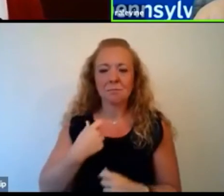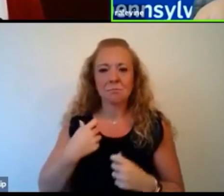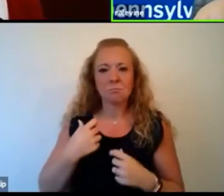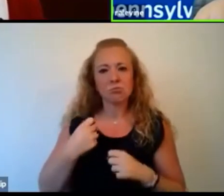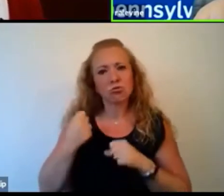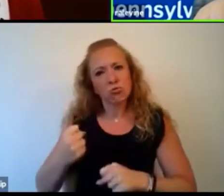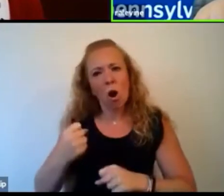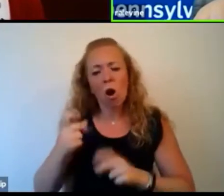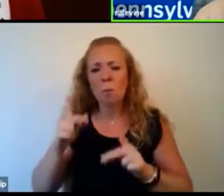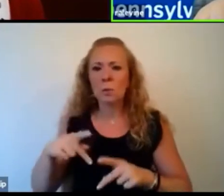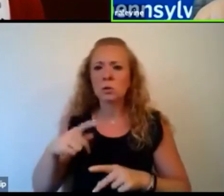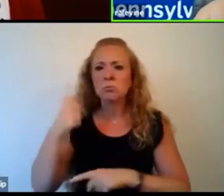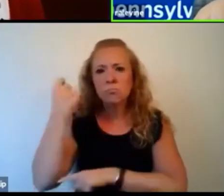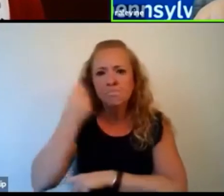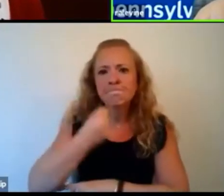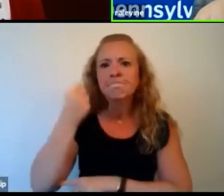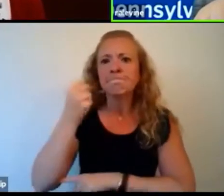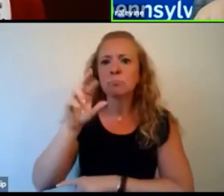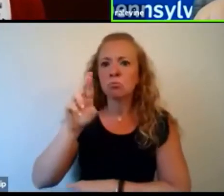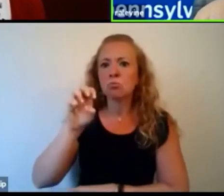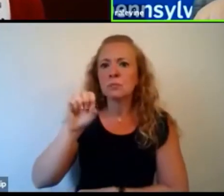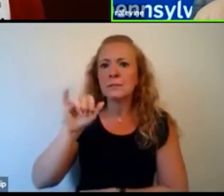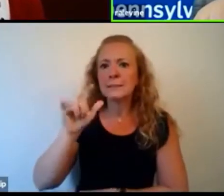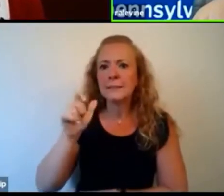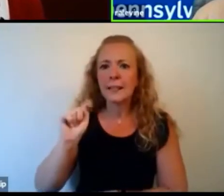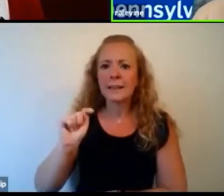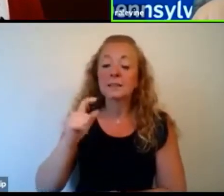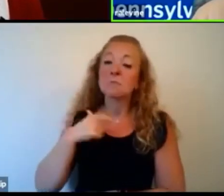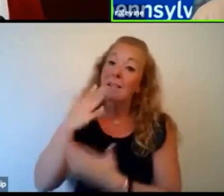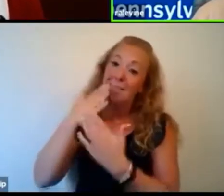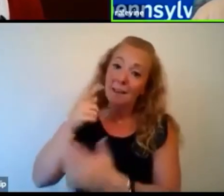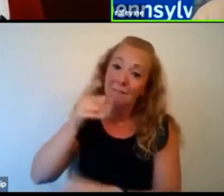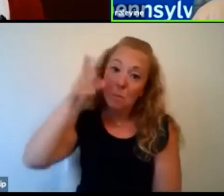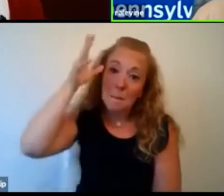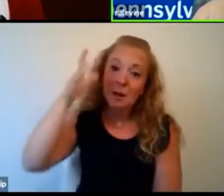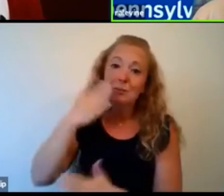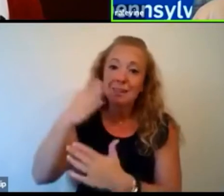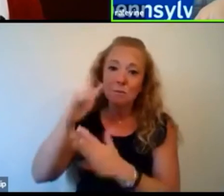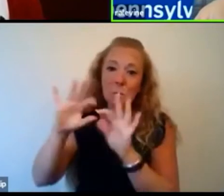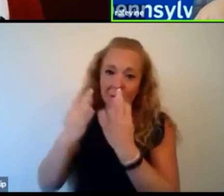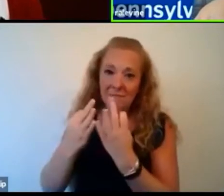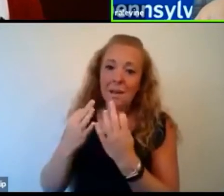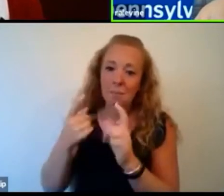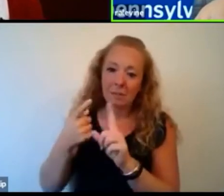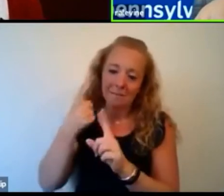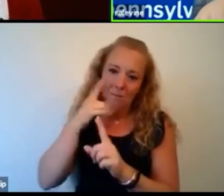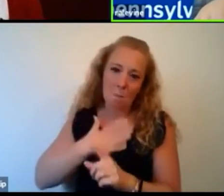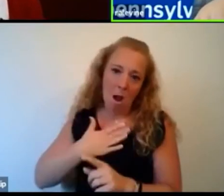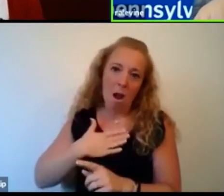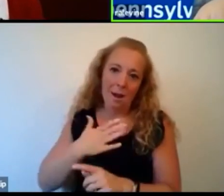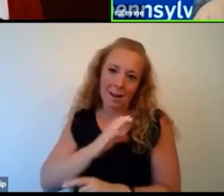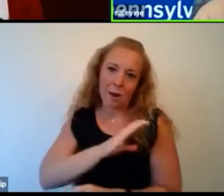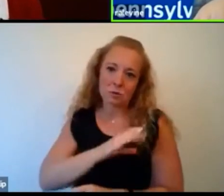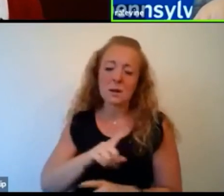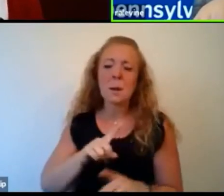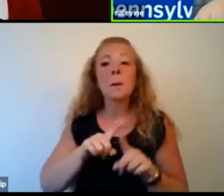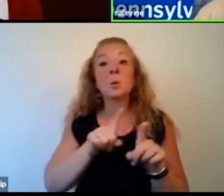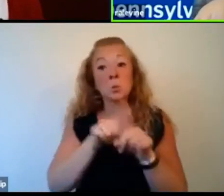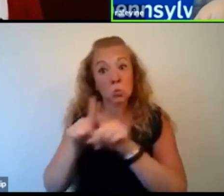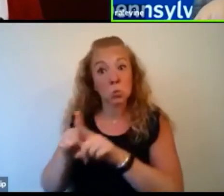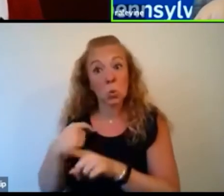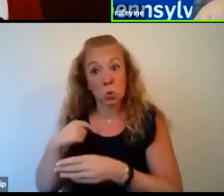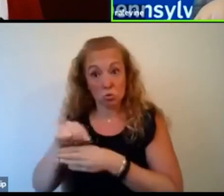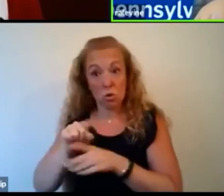you know, great, great gratitude to my parents and my family. But I also think my training as a clinician. So, you know,